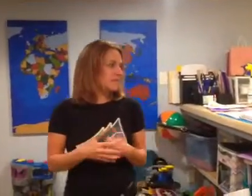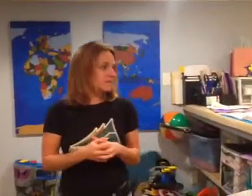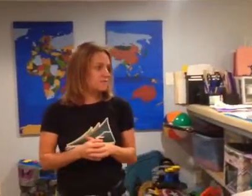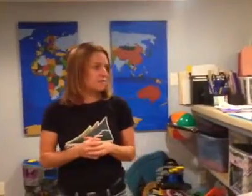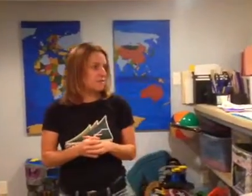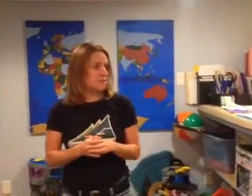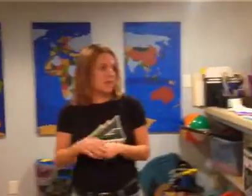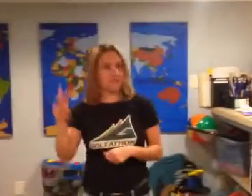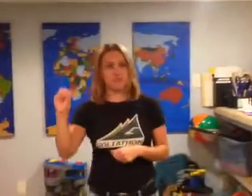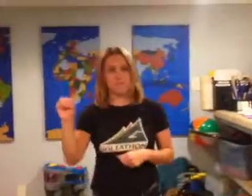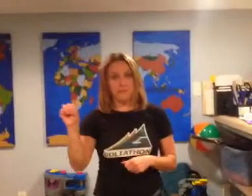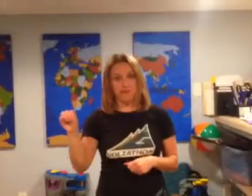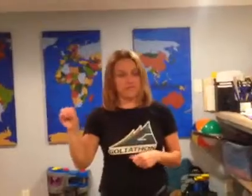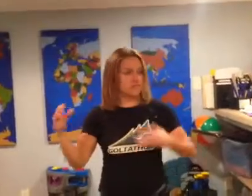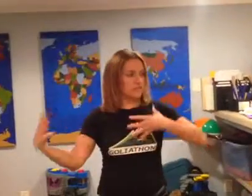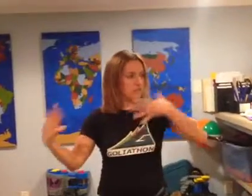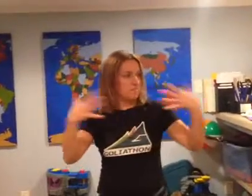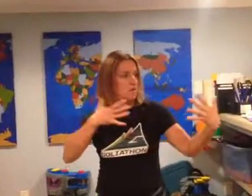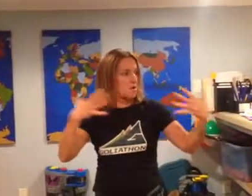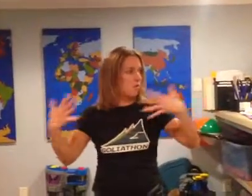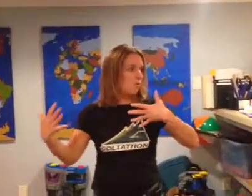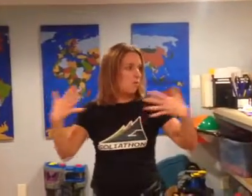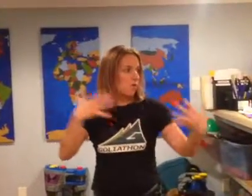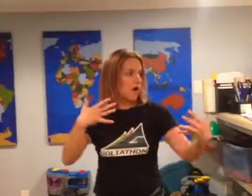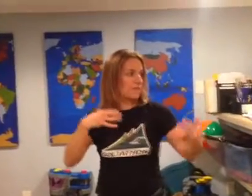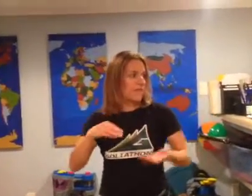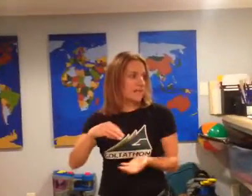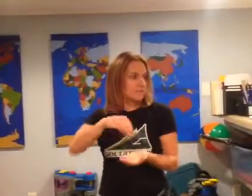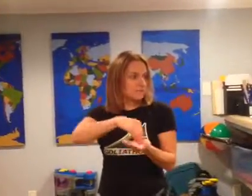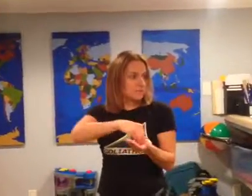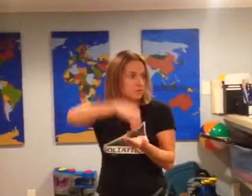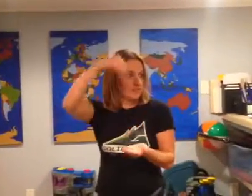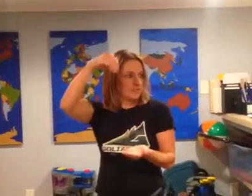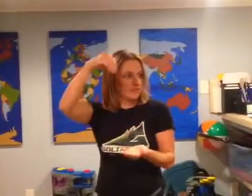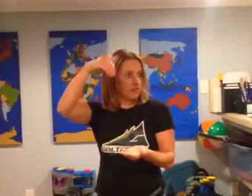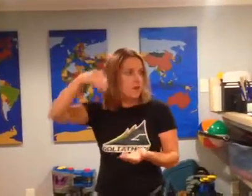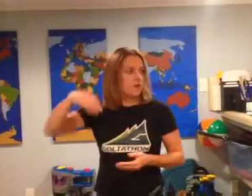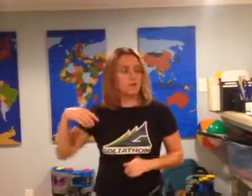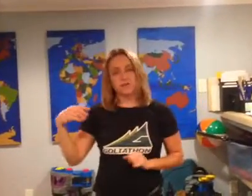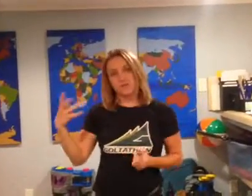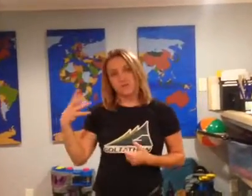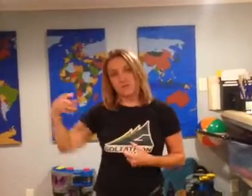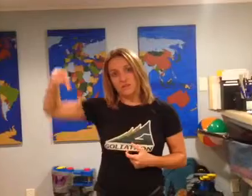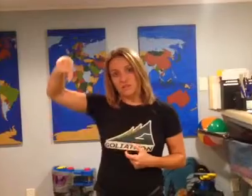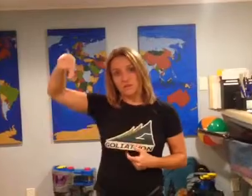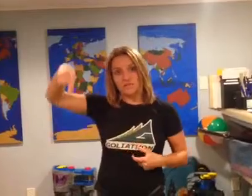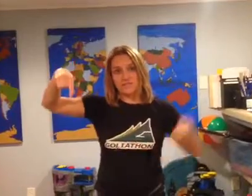In 1853, after the Mexican, just an M, war and the Gatsion Purchase, you can do this or not do this, President